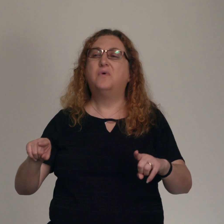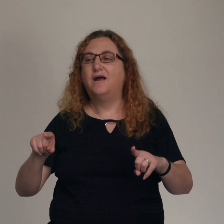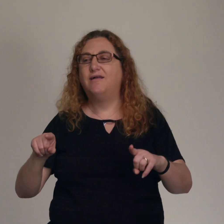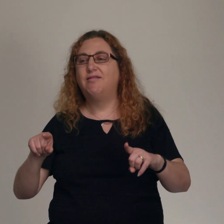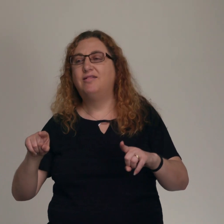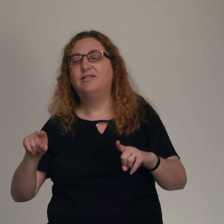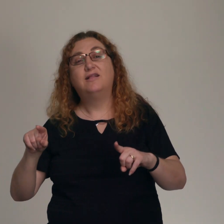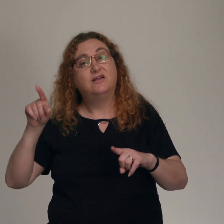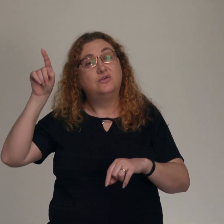glorified